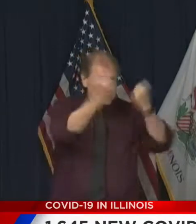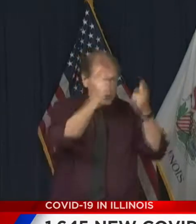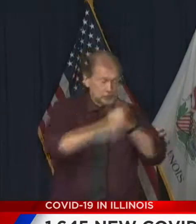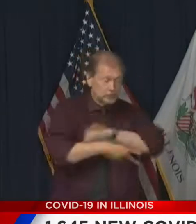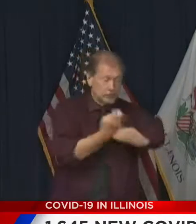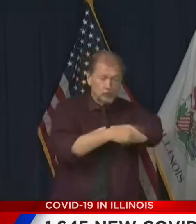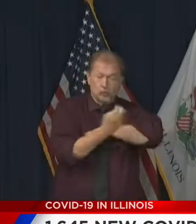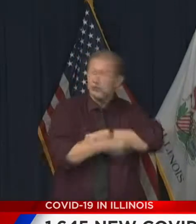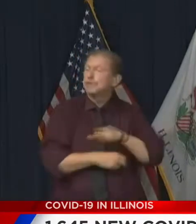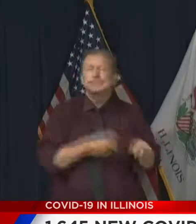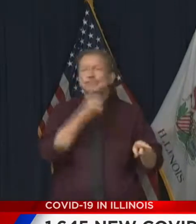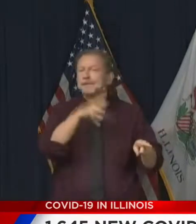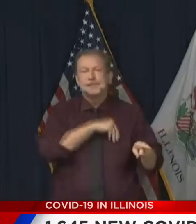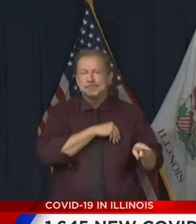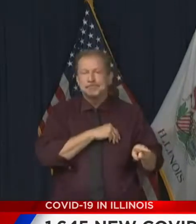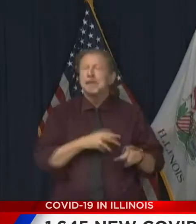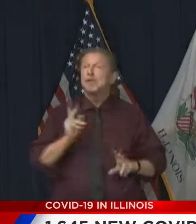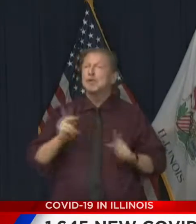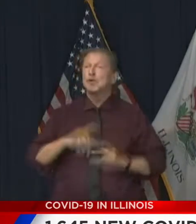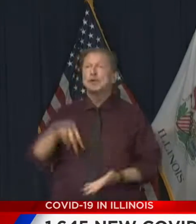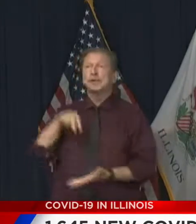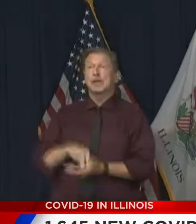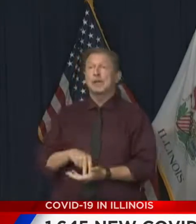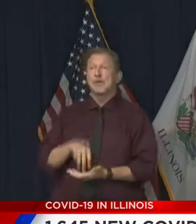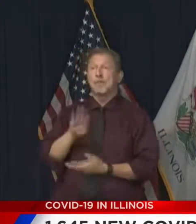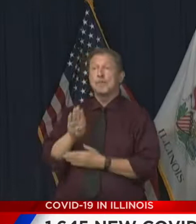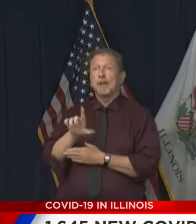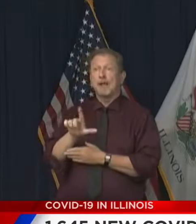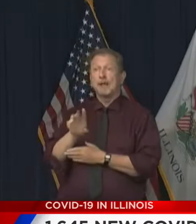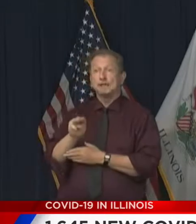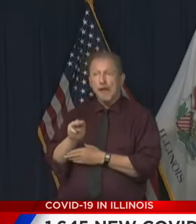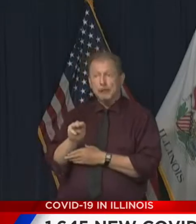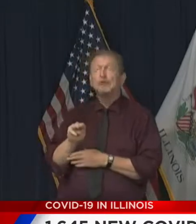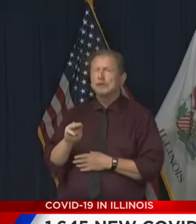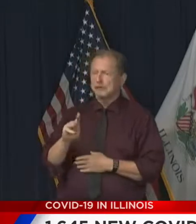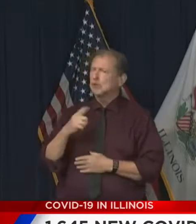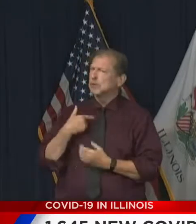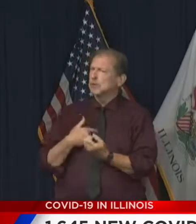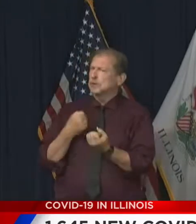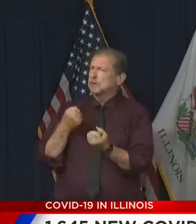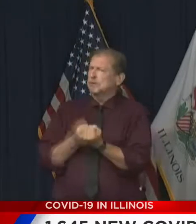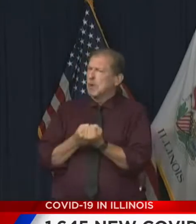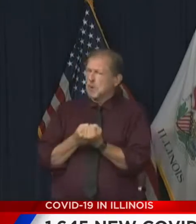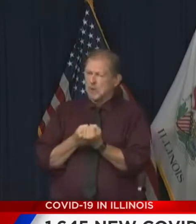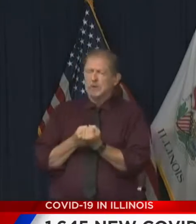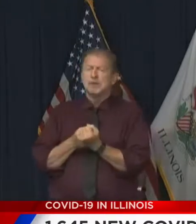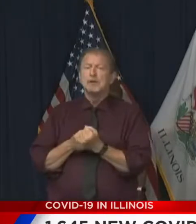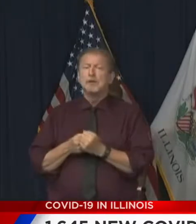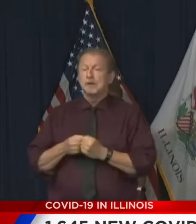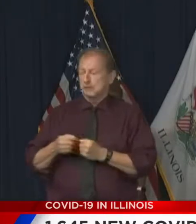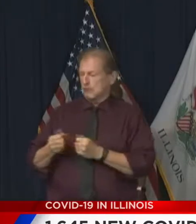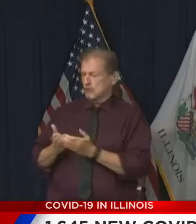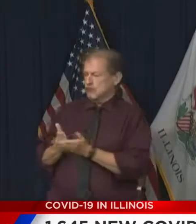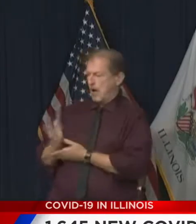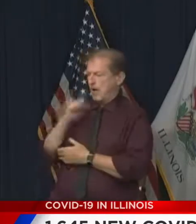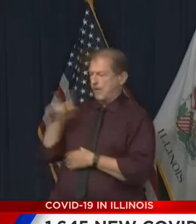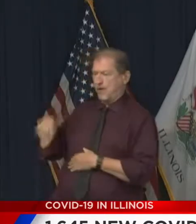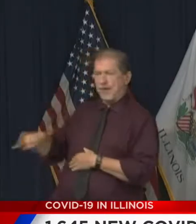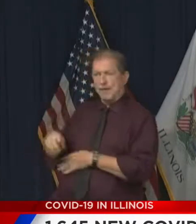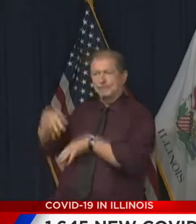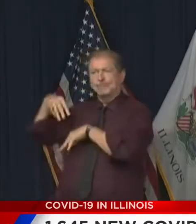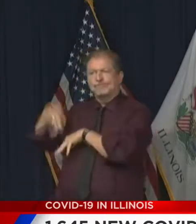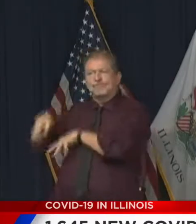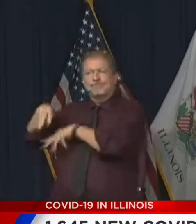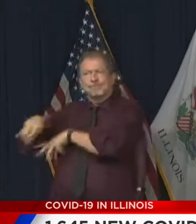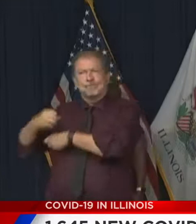you know, who care deeply about the city are standing up for the, you know, the right to peacefully protest and standing